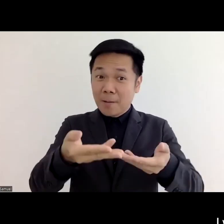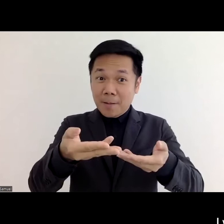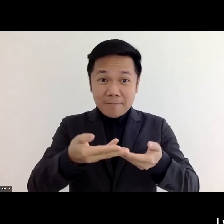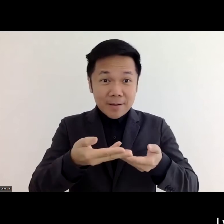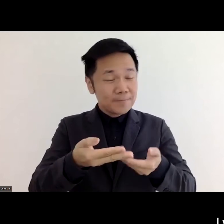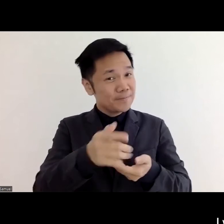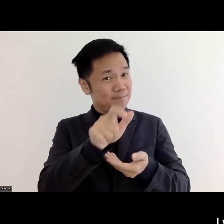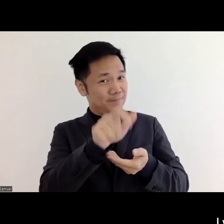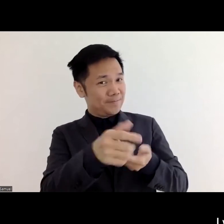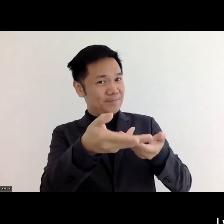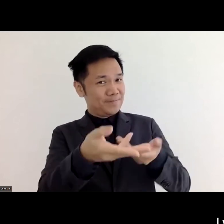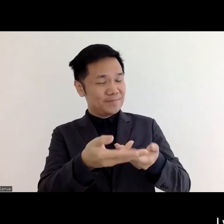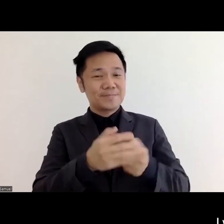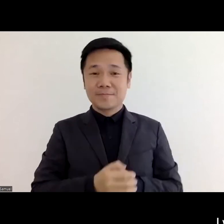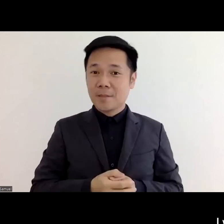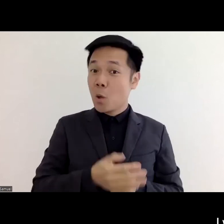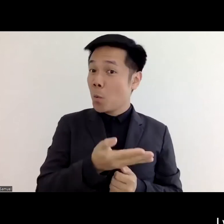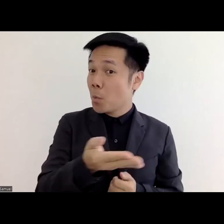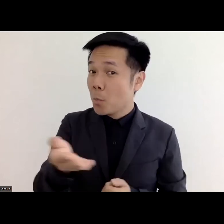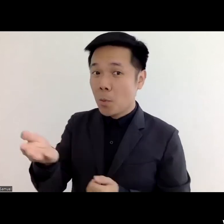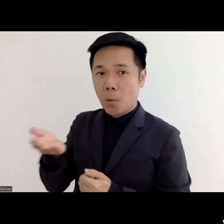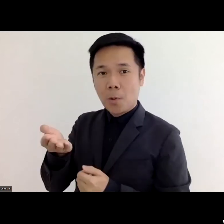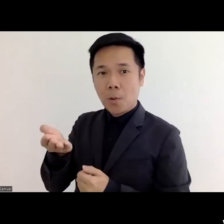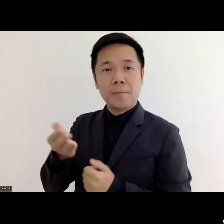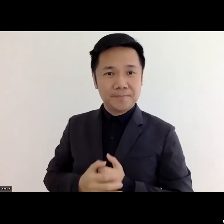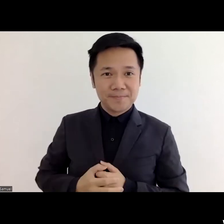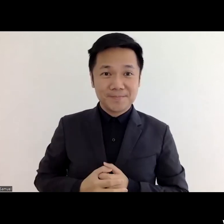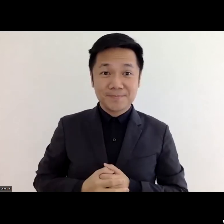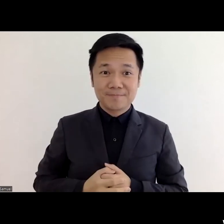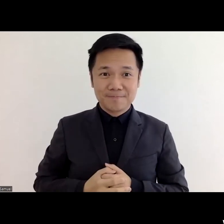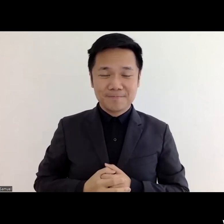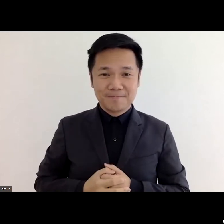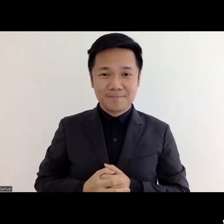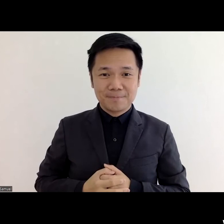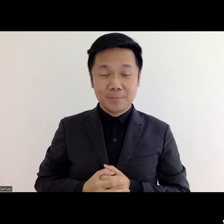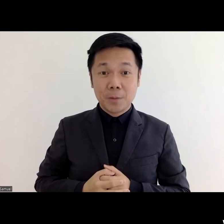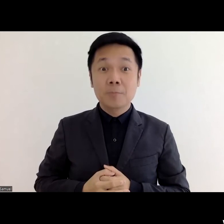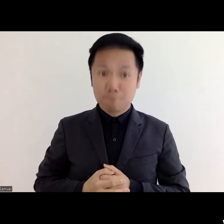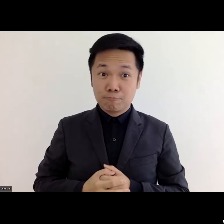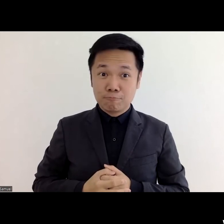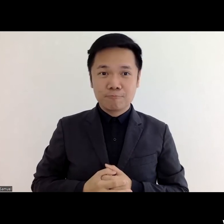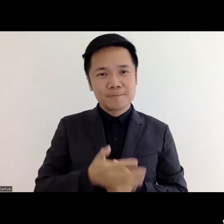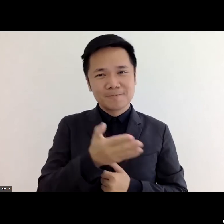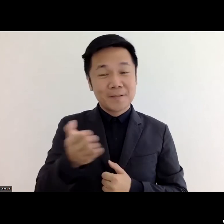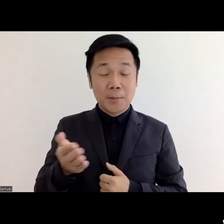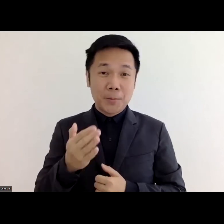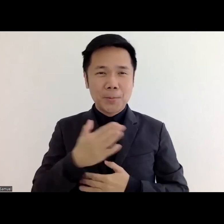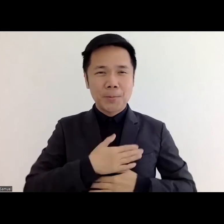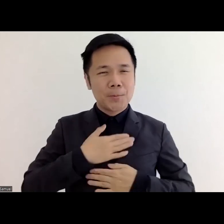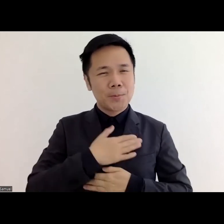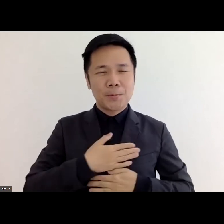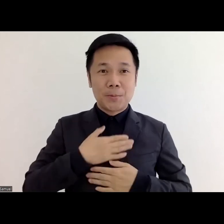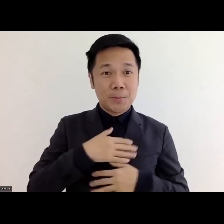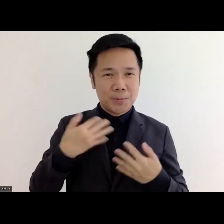our participants and everyone here who are listening and enjoying this discussion